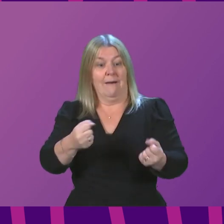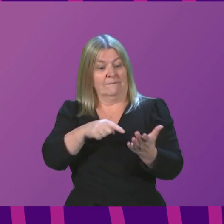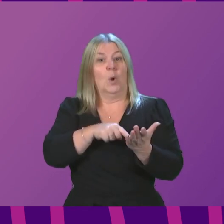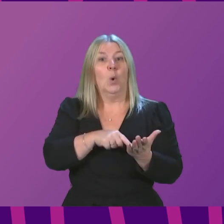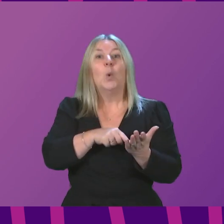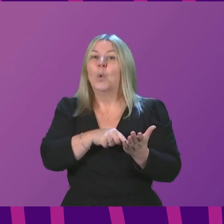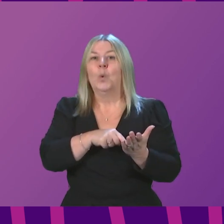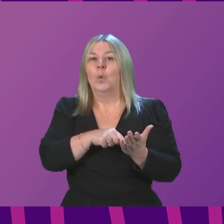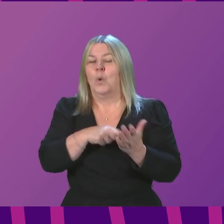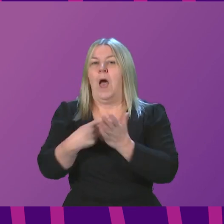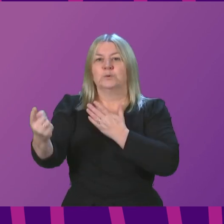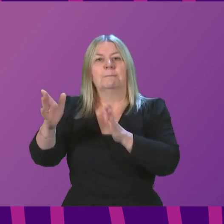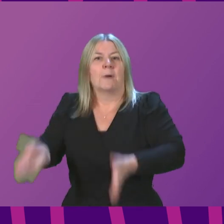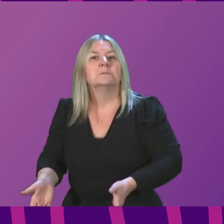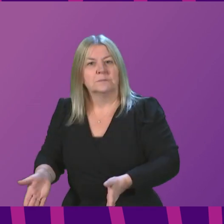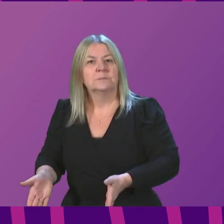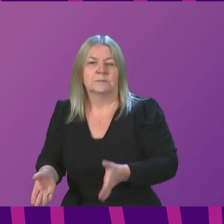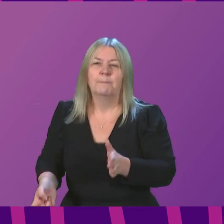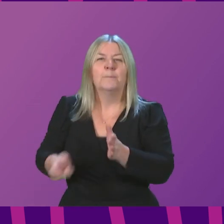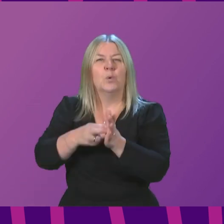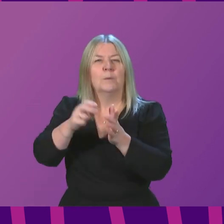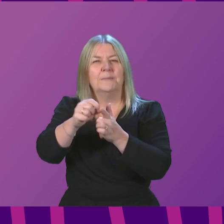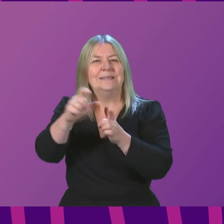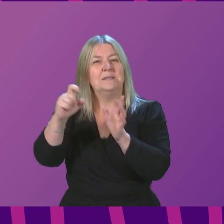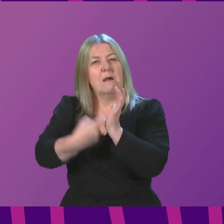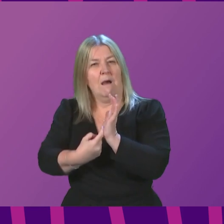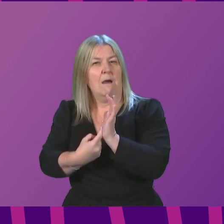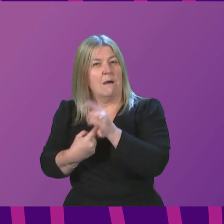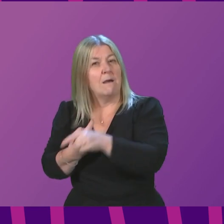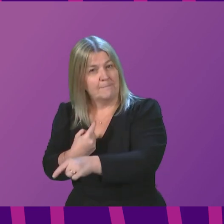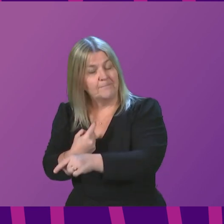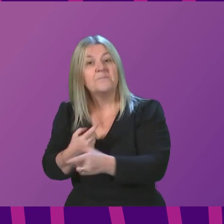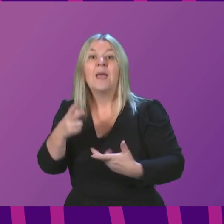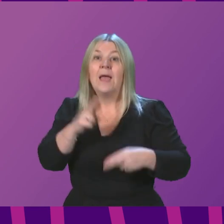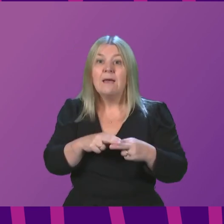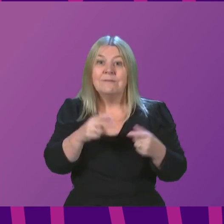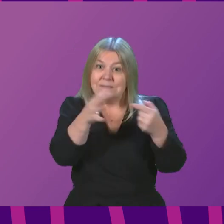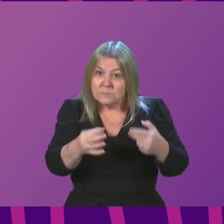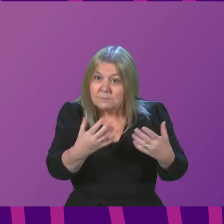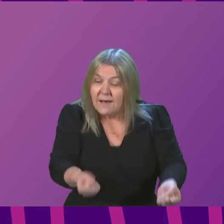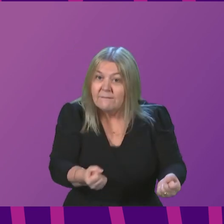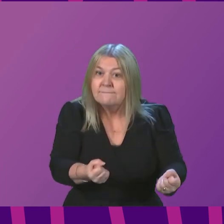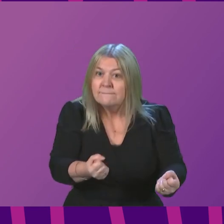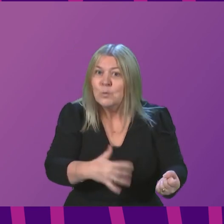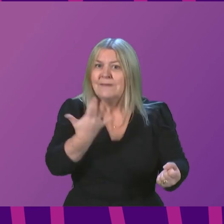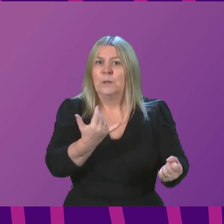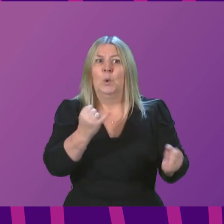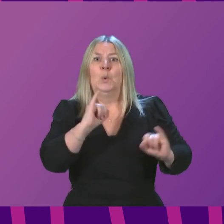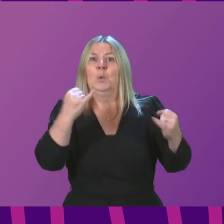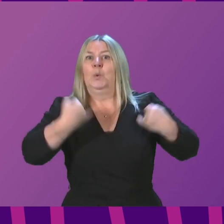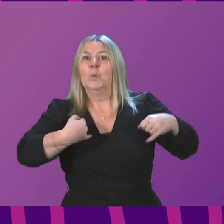isolate and book a PCR test. You should also isolate and book a PCR test if you have symptoms that might be COVID.